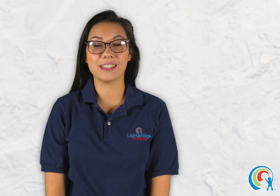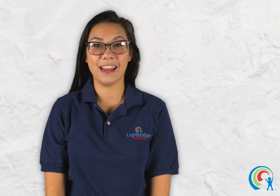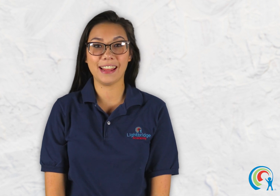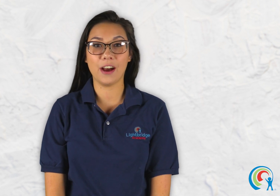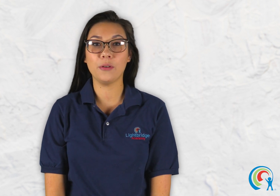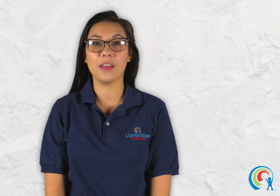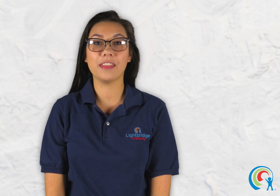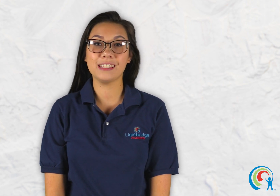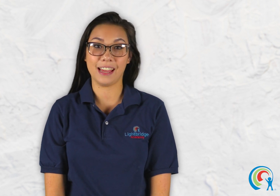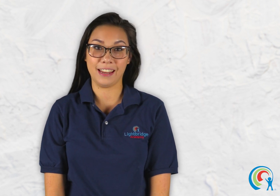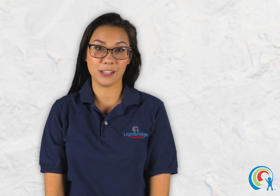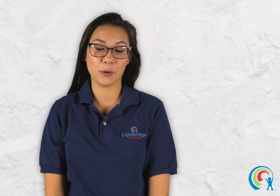signing out with signings